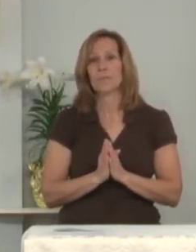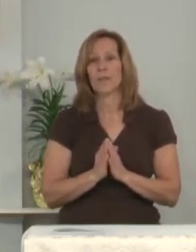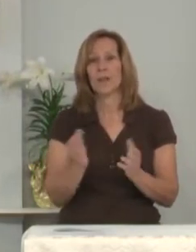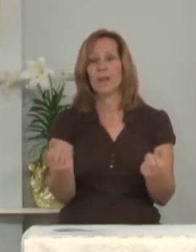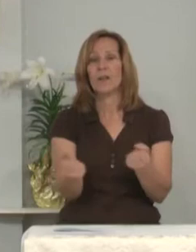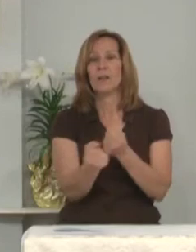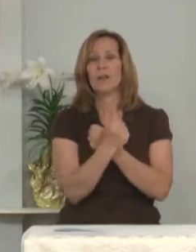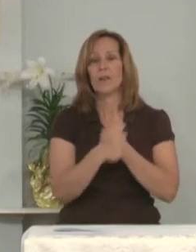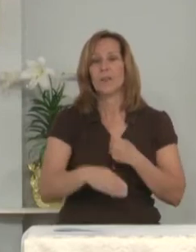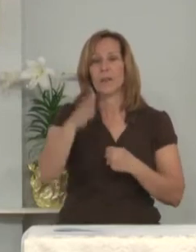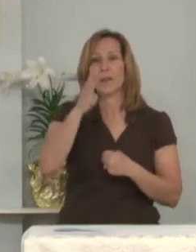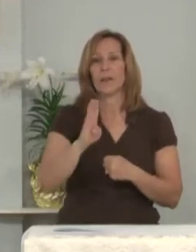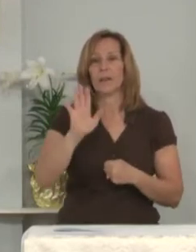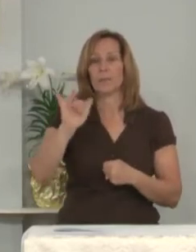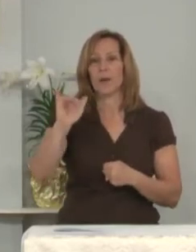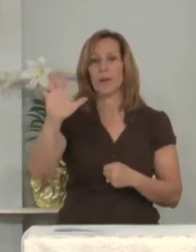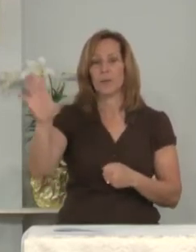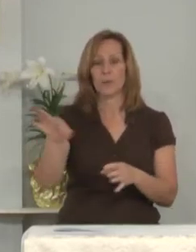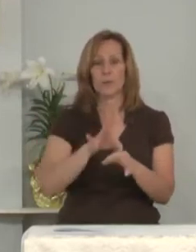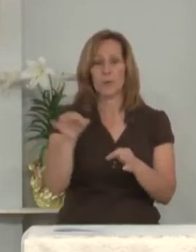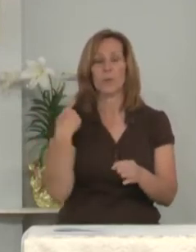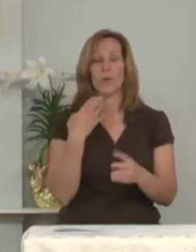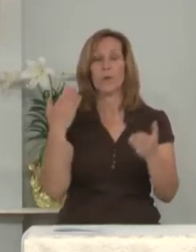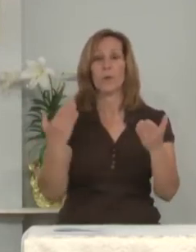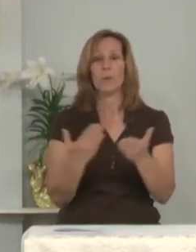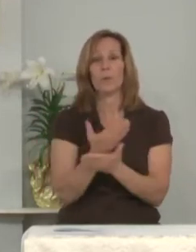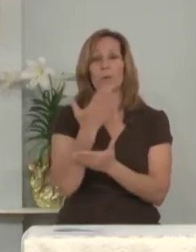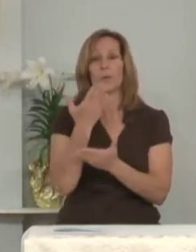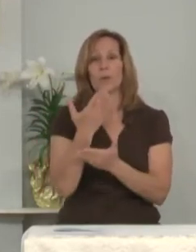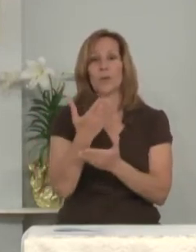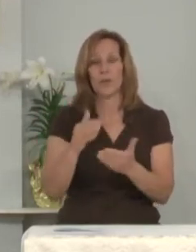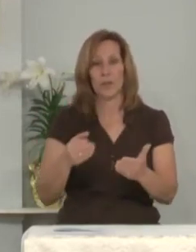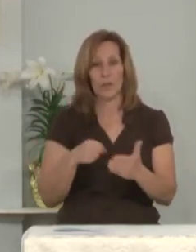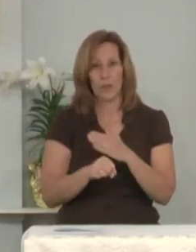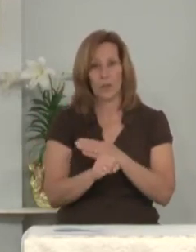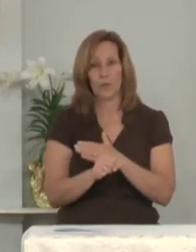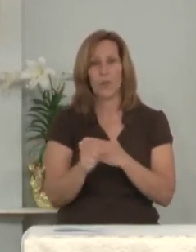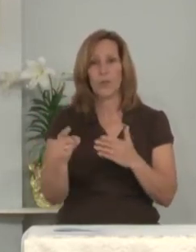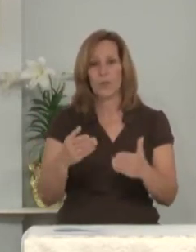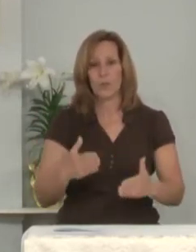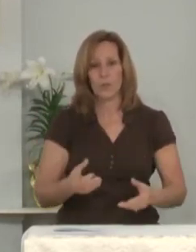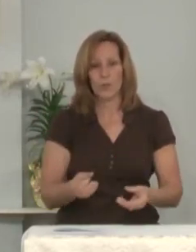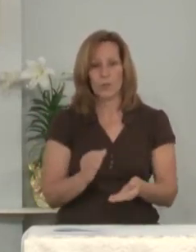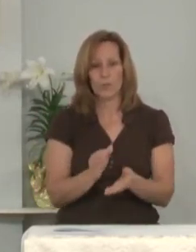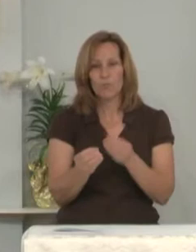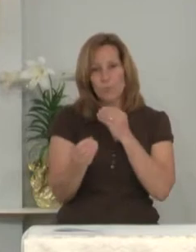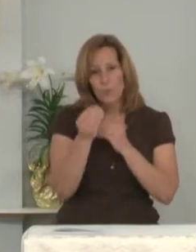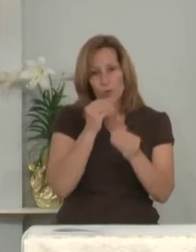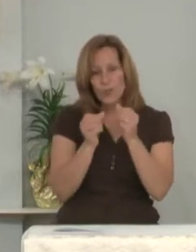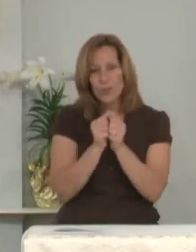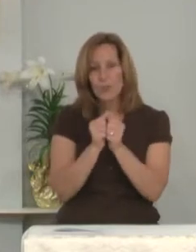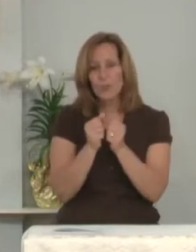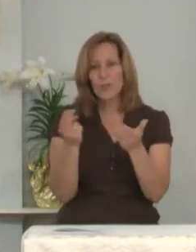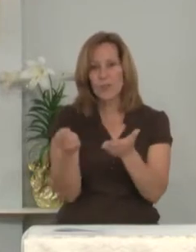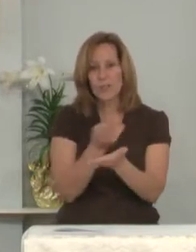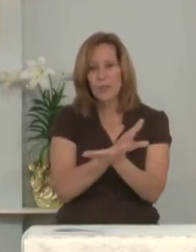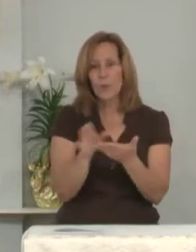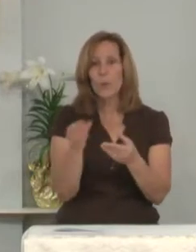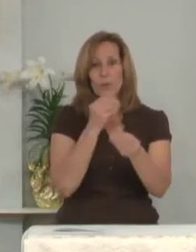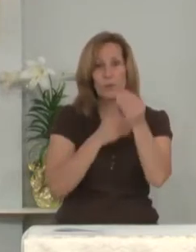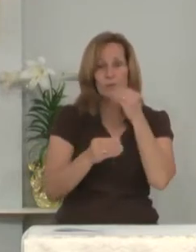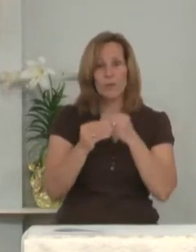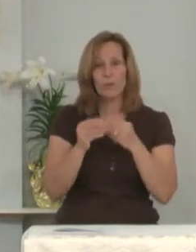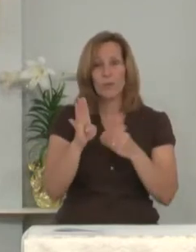Loving God, by your spirit we are born anew. And you nourish us like newborns with this holy food